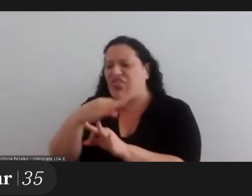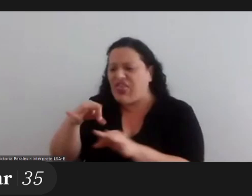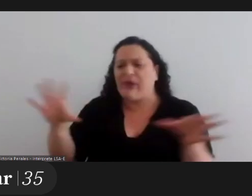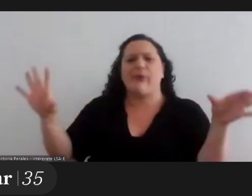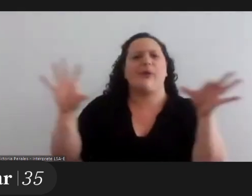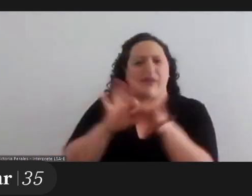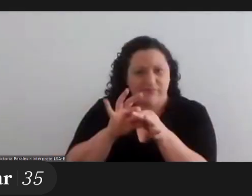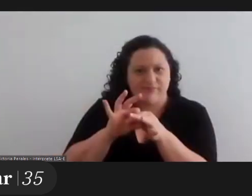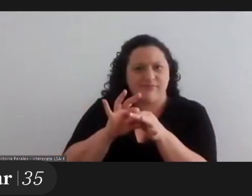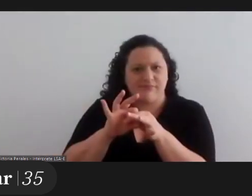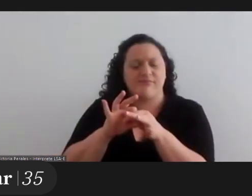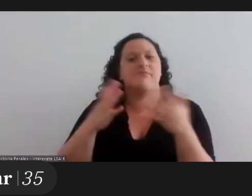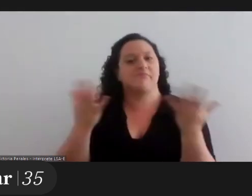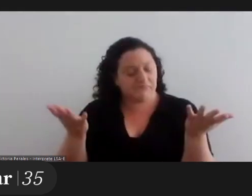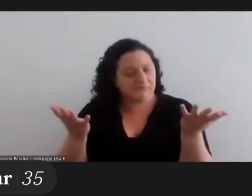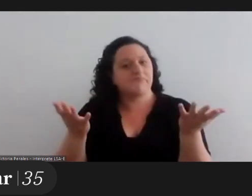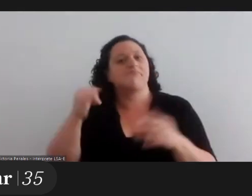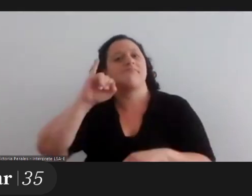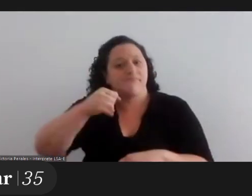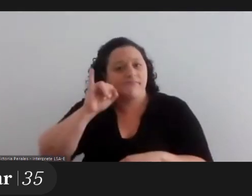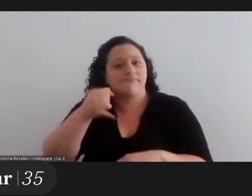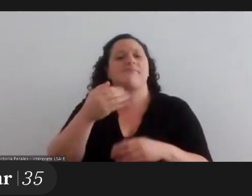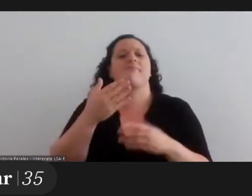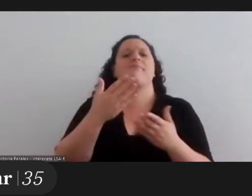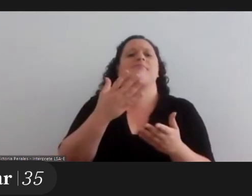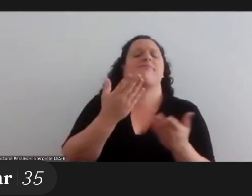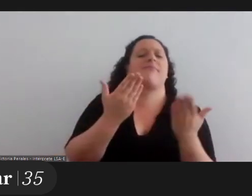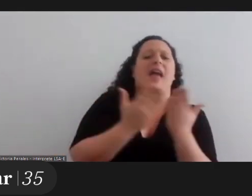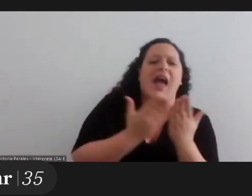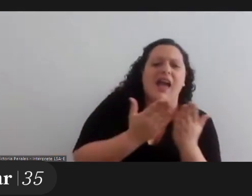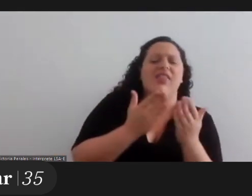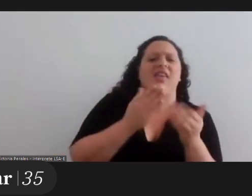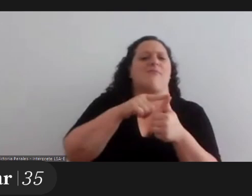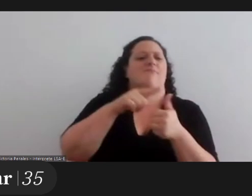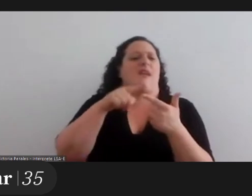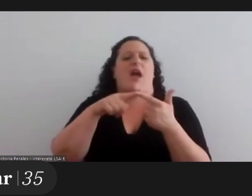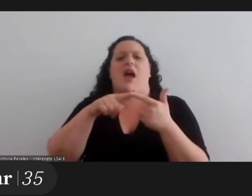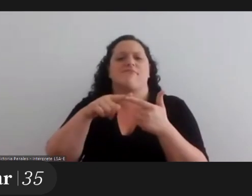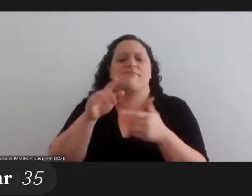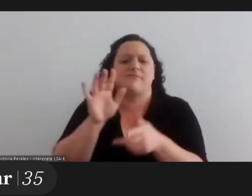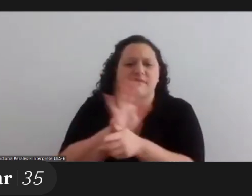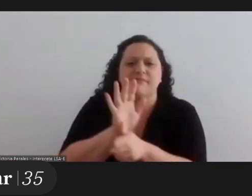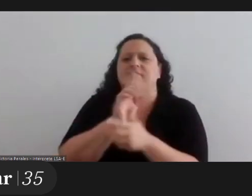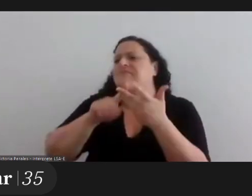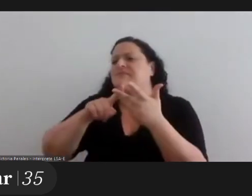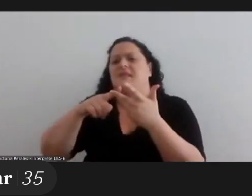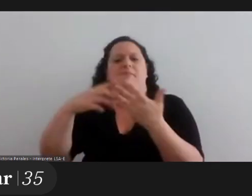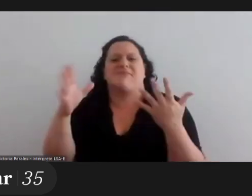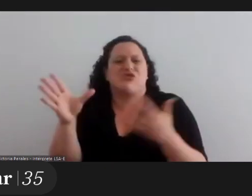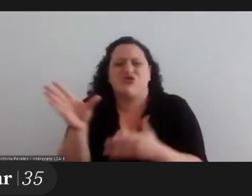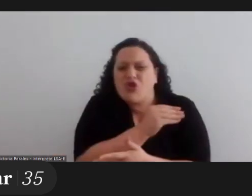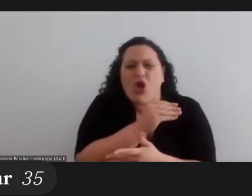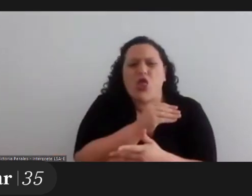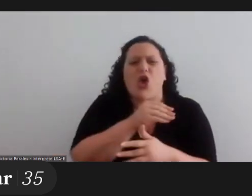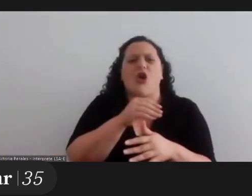education program so academia education are a field of political intervention